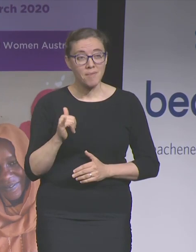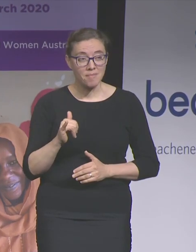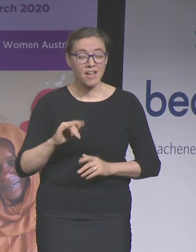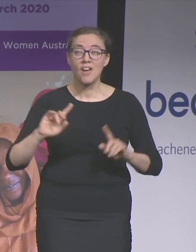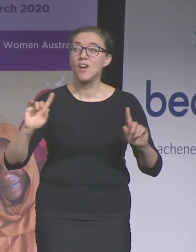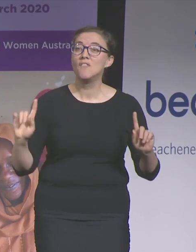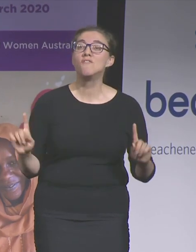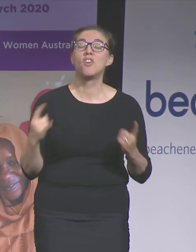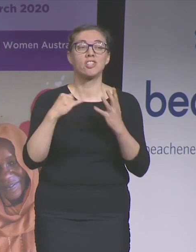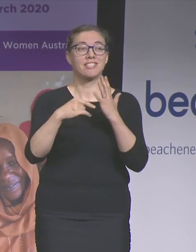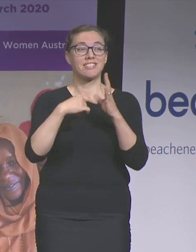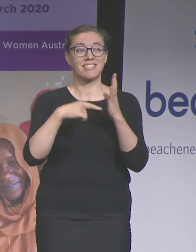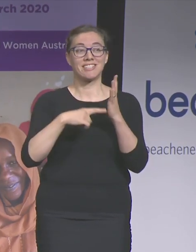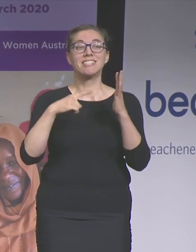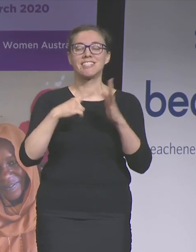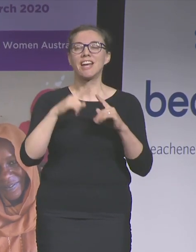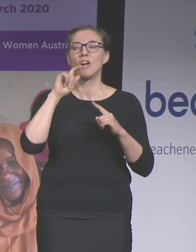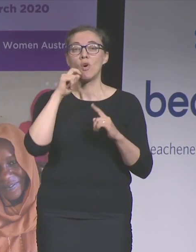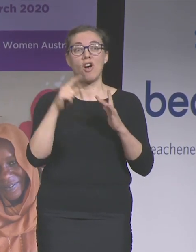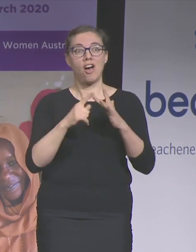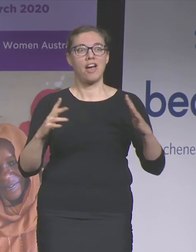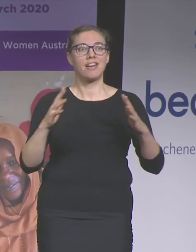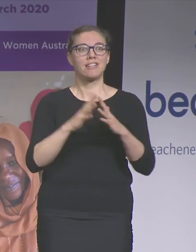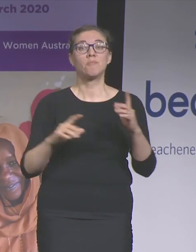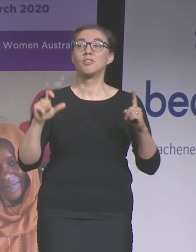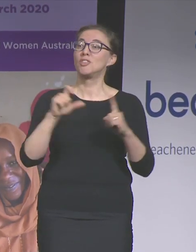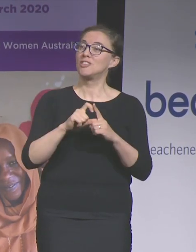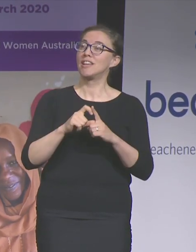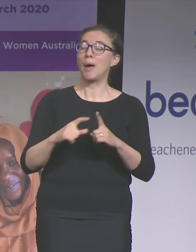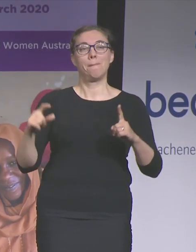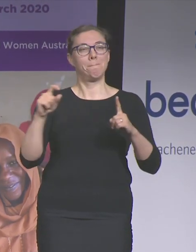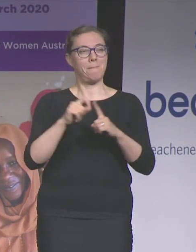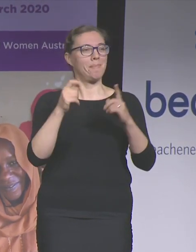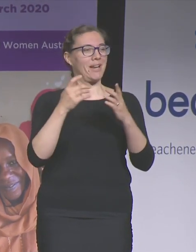first state to observe International Women's Day as a public holiday.